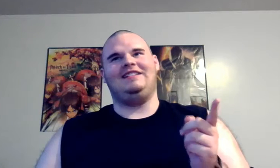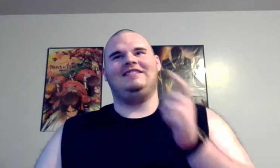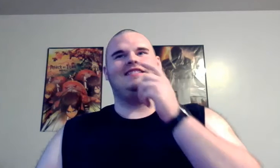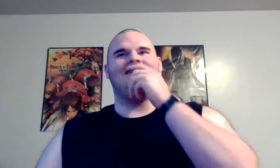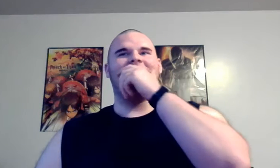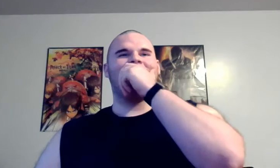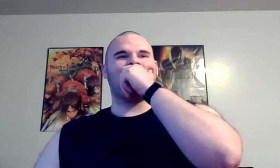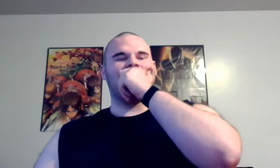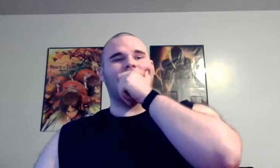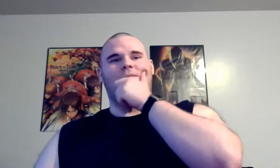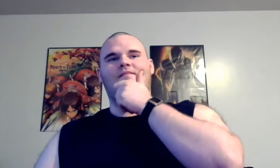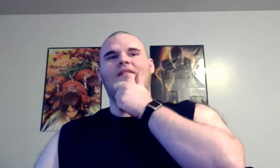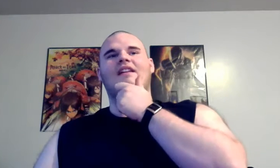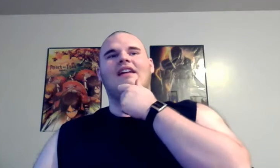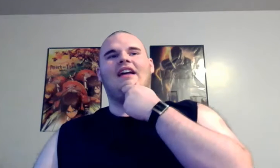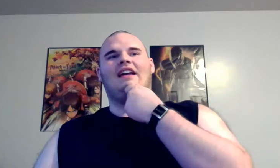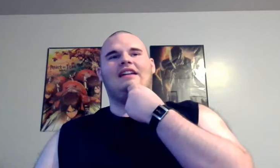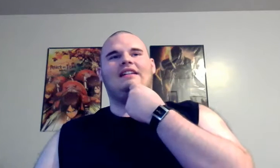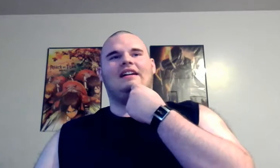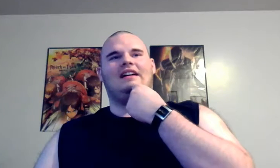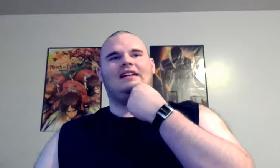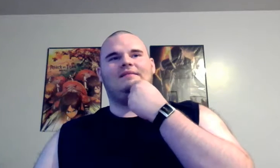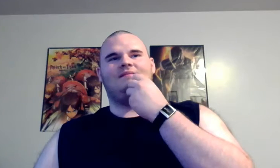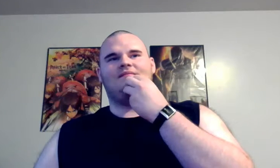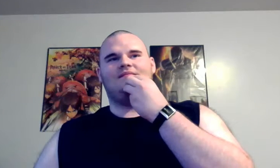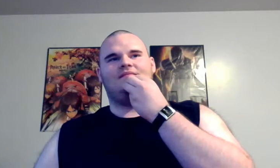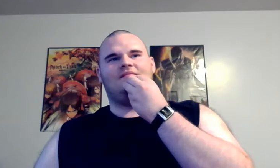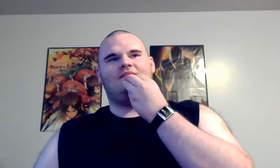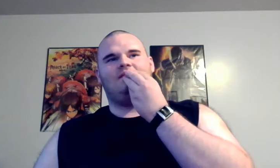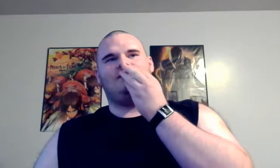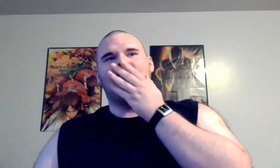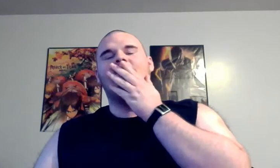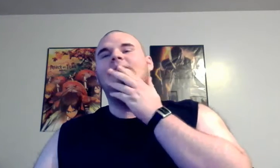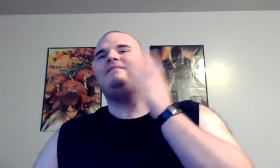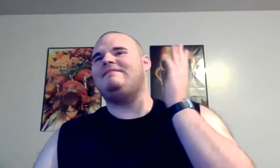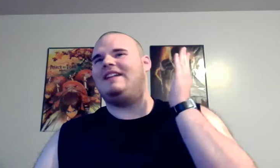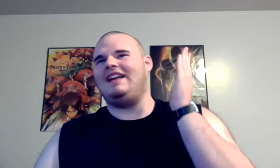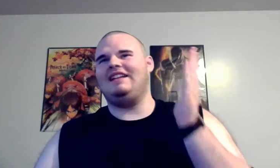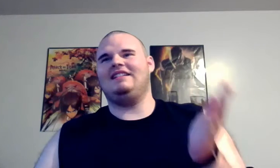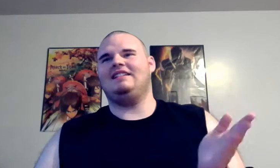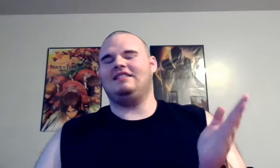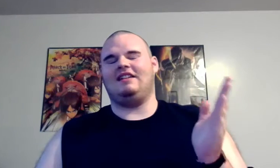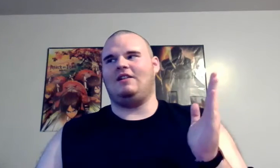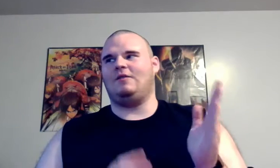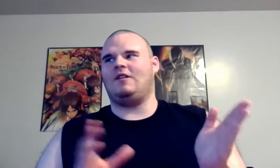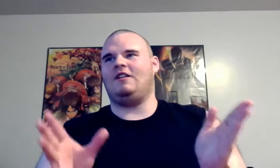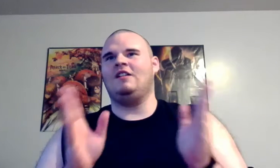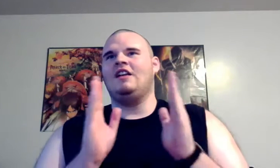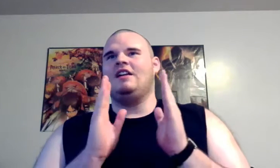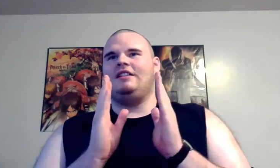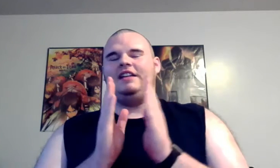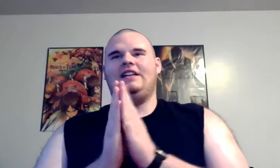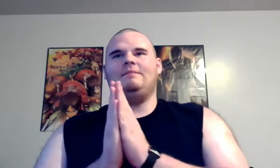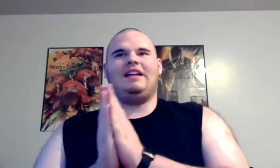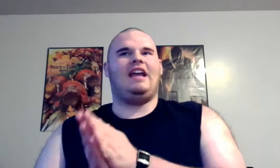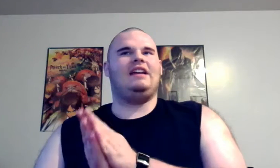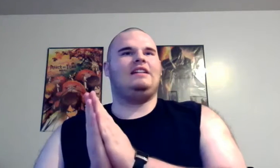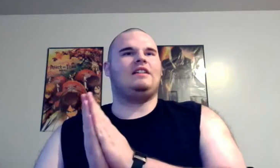and it overall the mechanics on